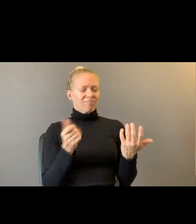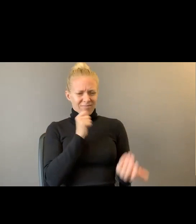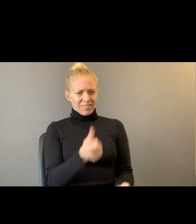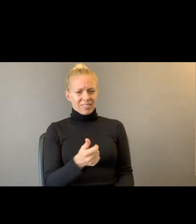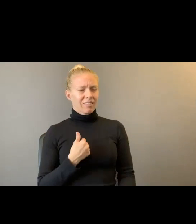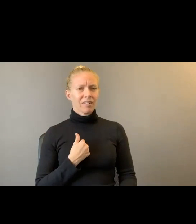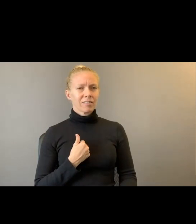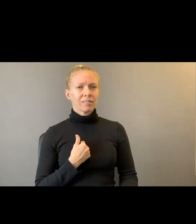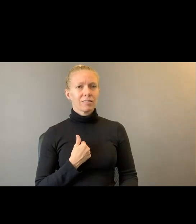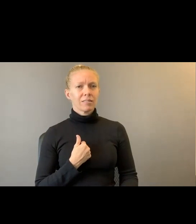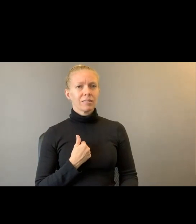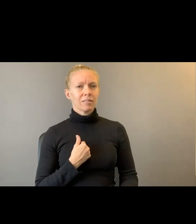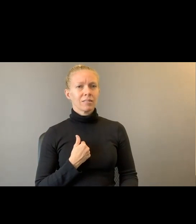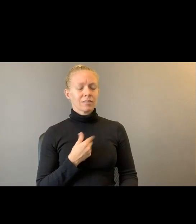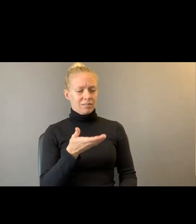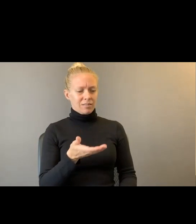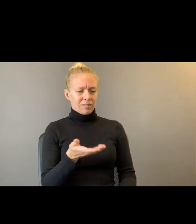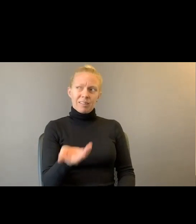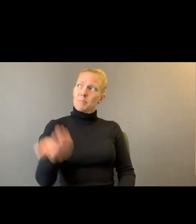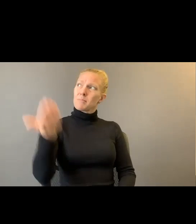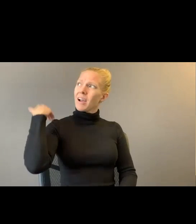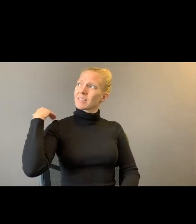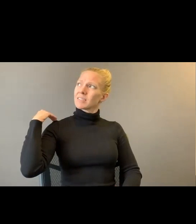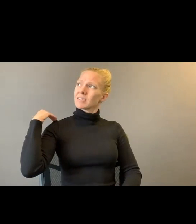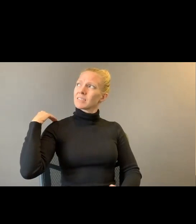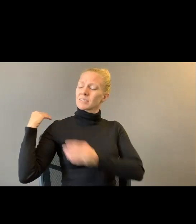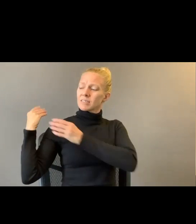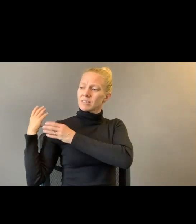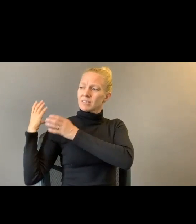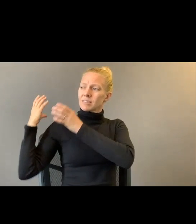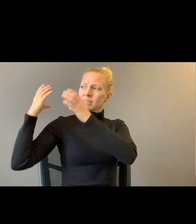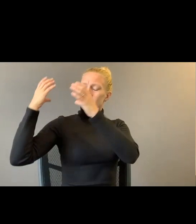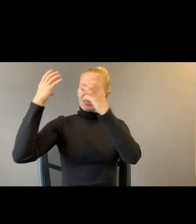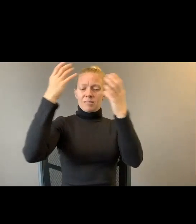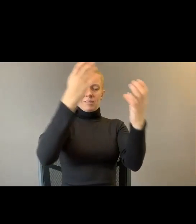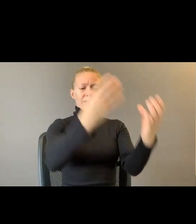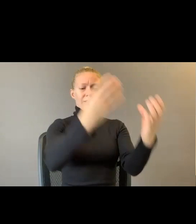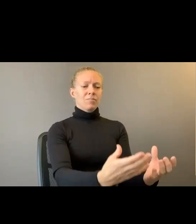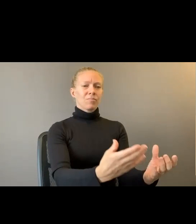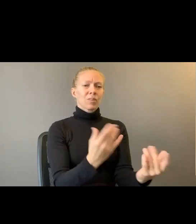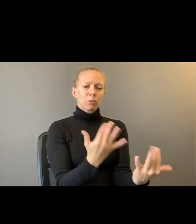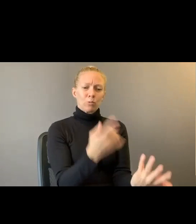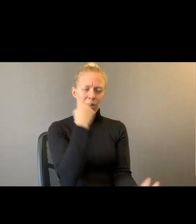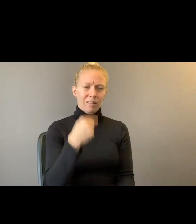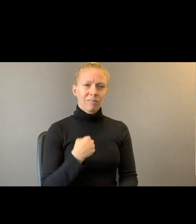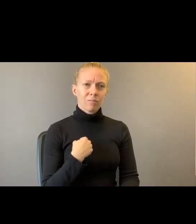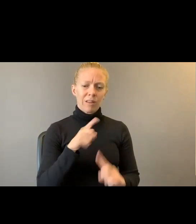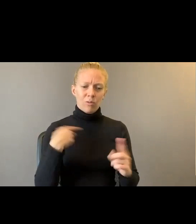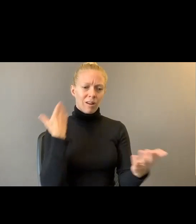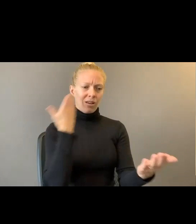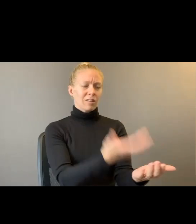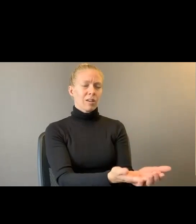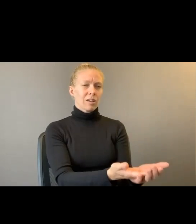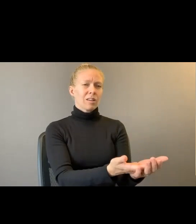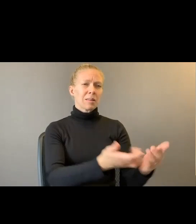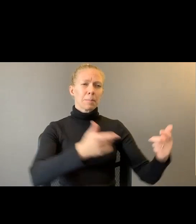This past was waiting for me when I came. A monstrous, unnamed